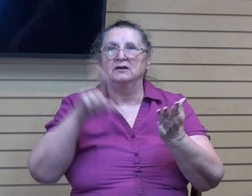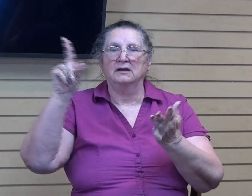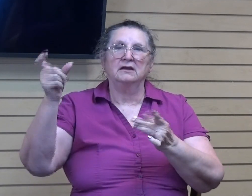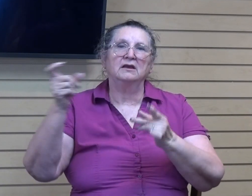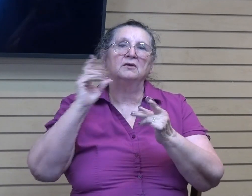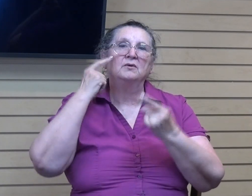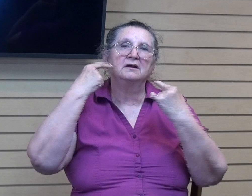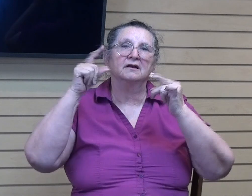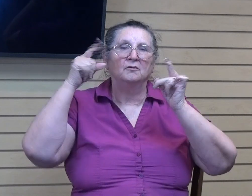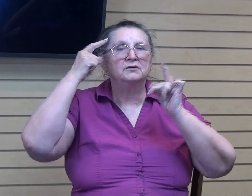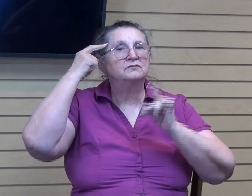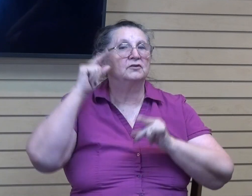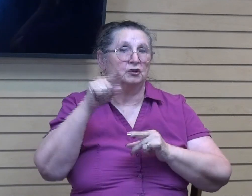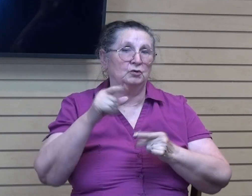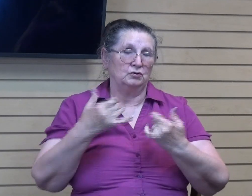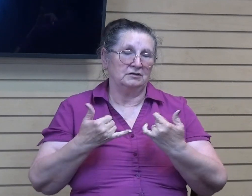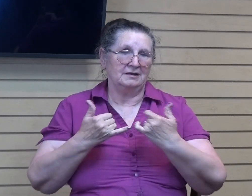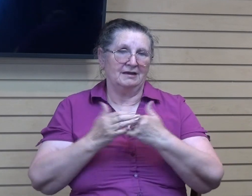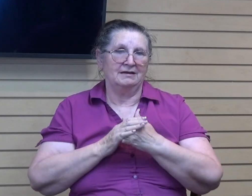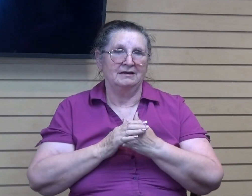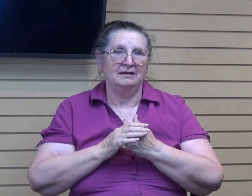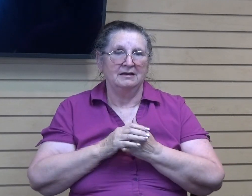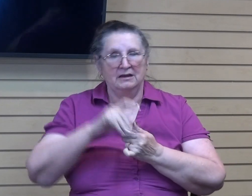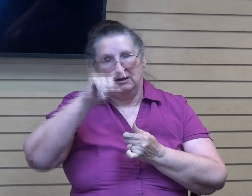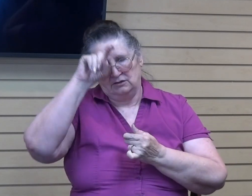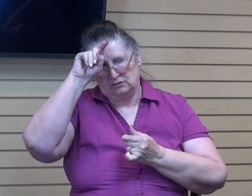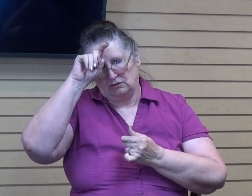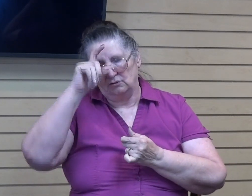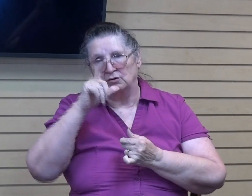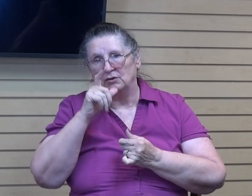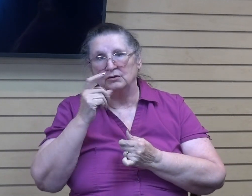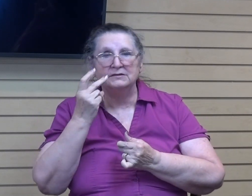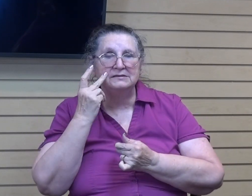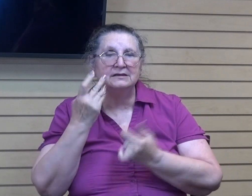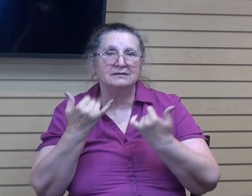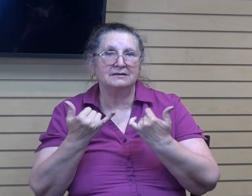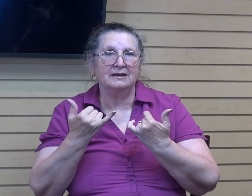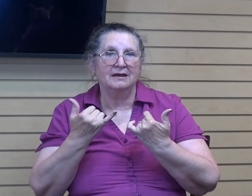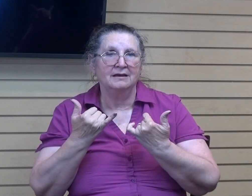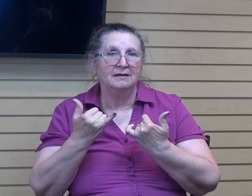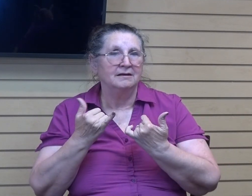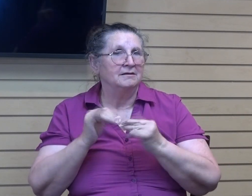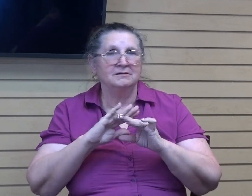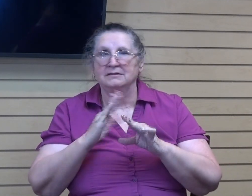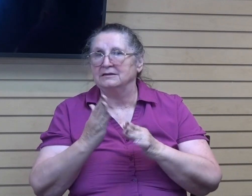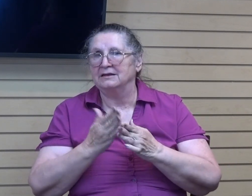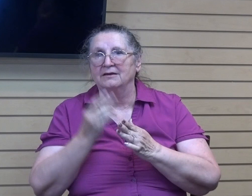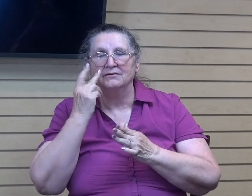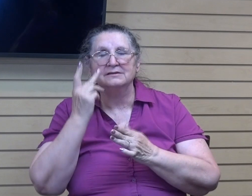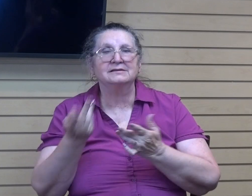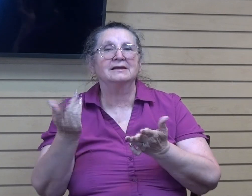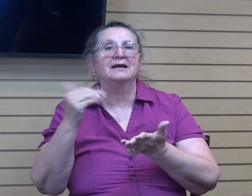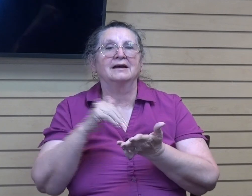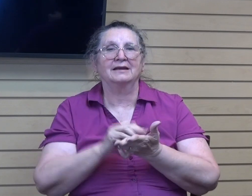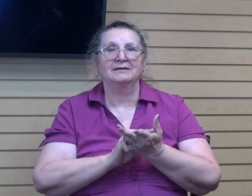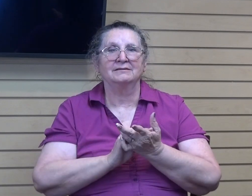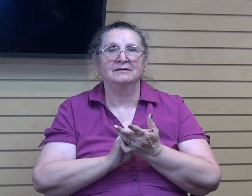for you today. For the Egyptians whom you see today, you will see no more. The Lord will fight for you